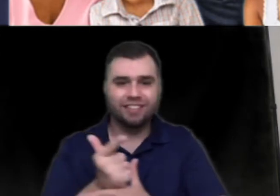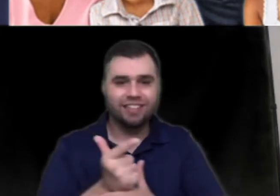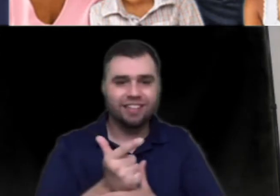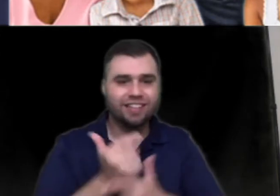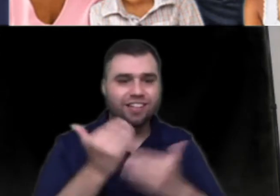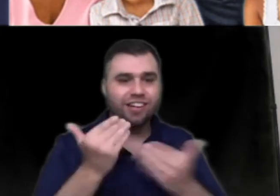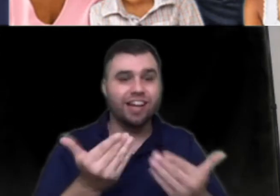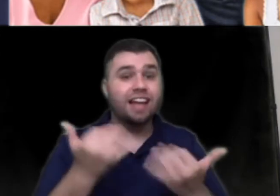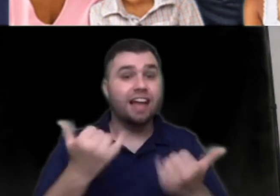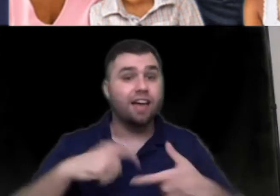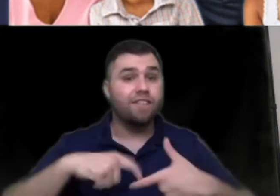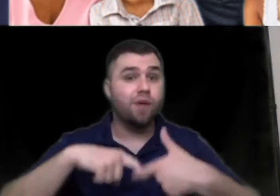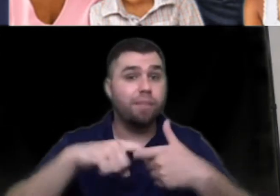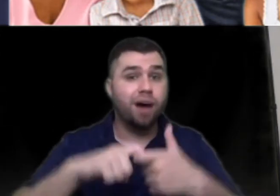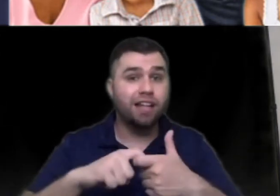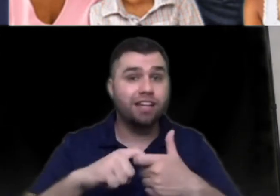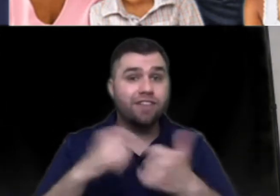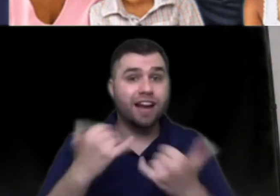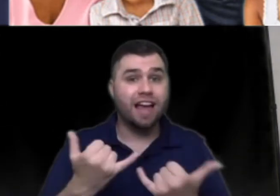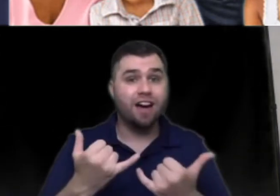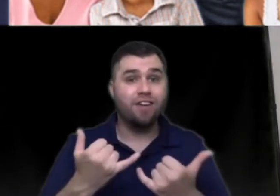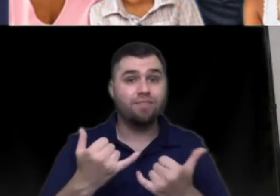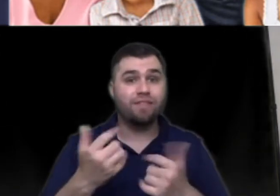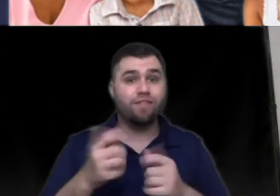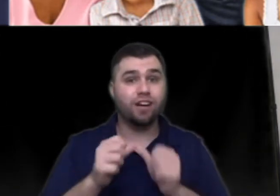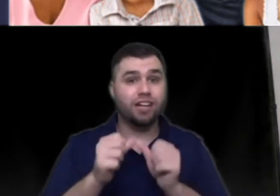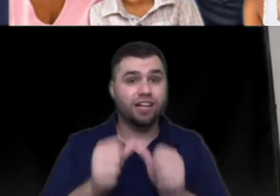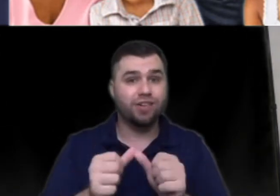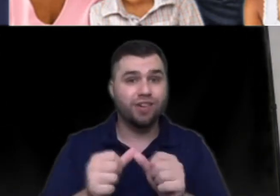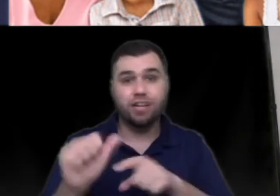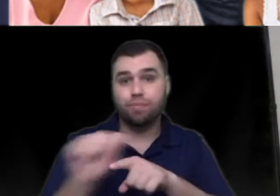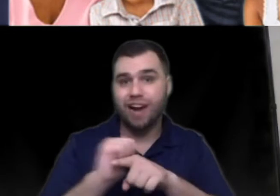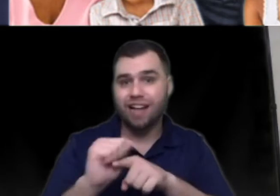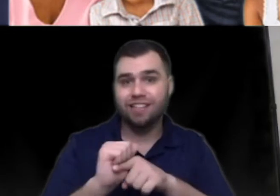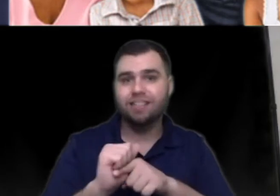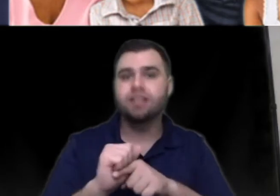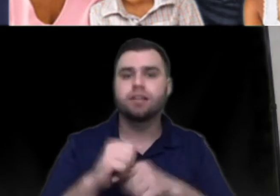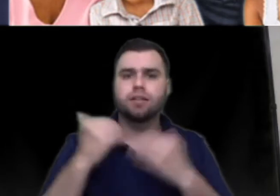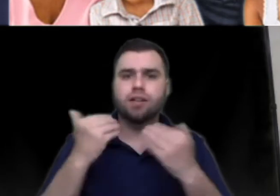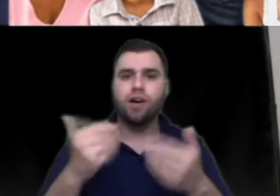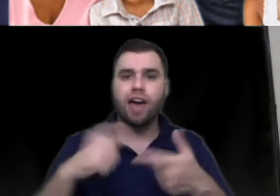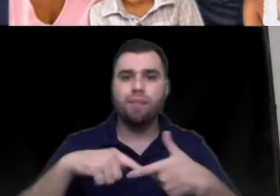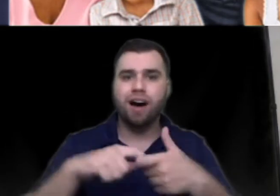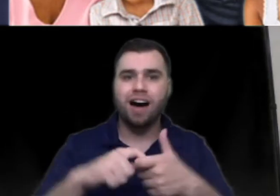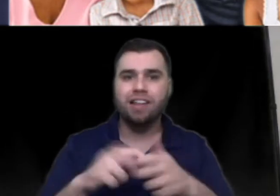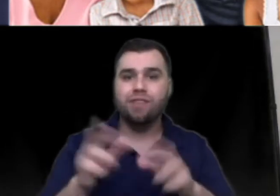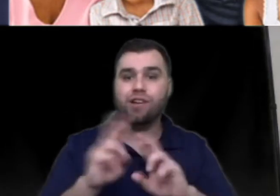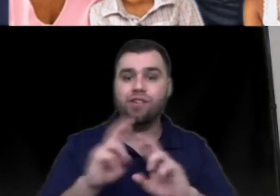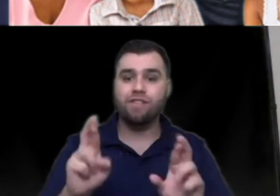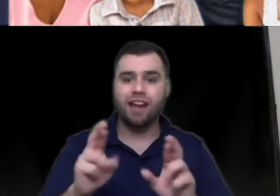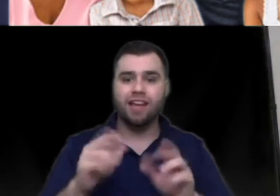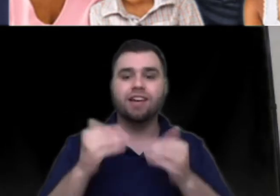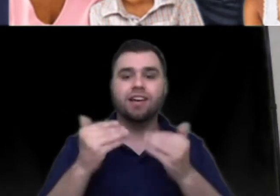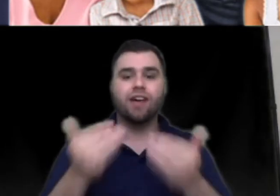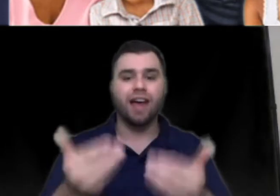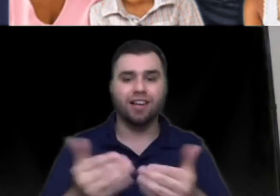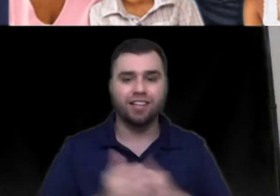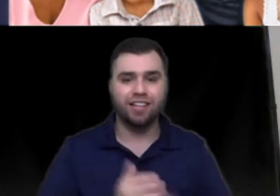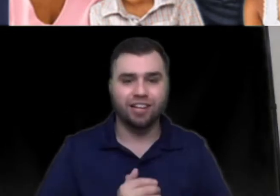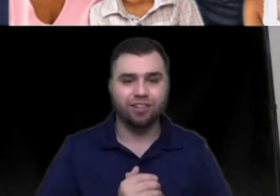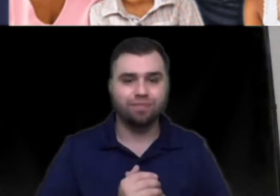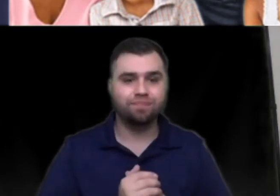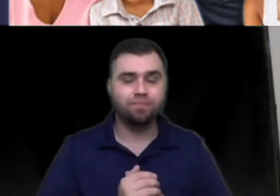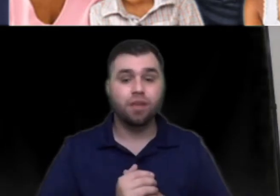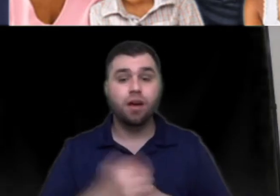sister good now if you want to pause it right now before continuing to practice go ahead and pause and when you're ready go ahead and